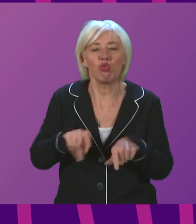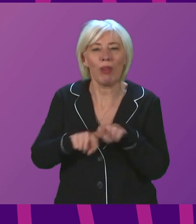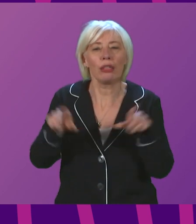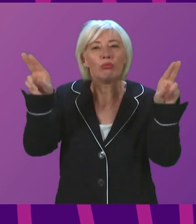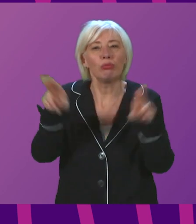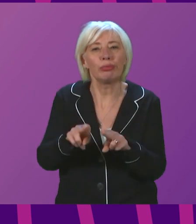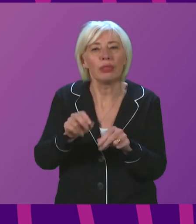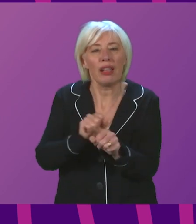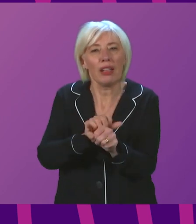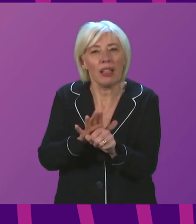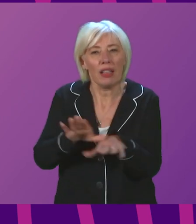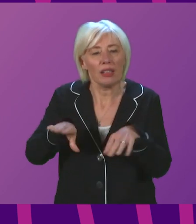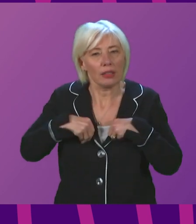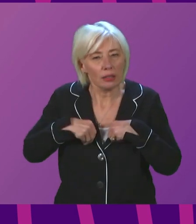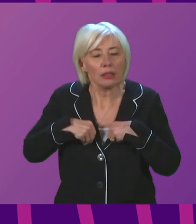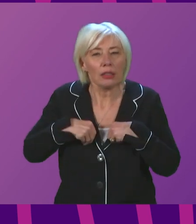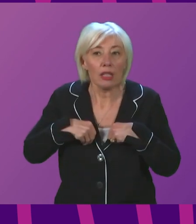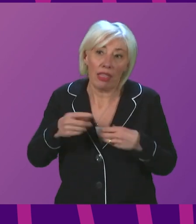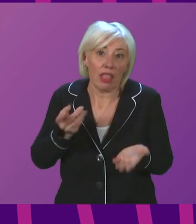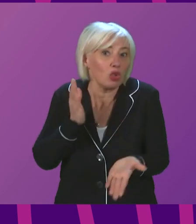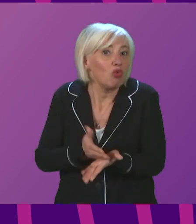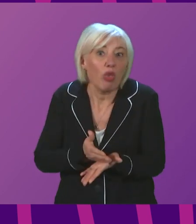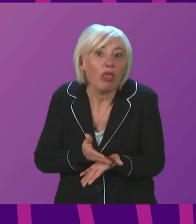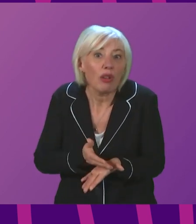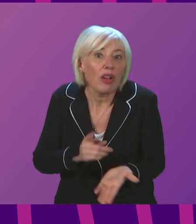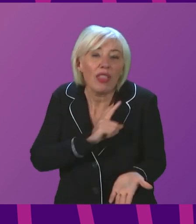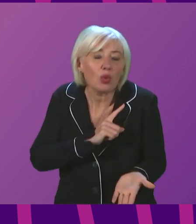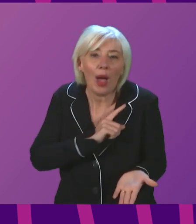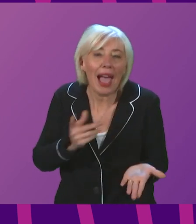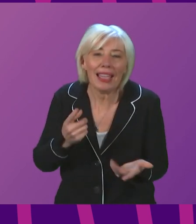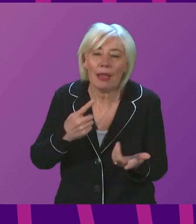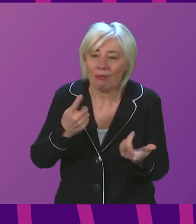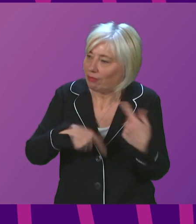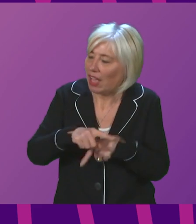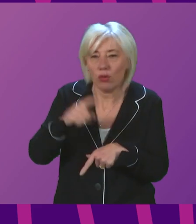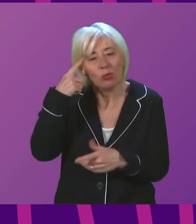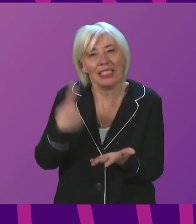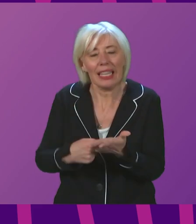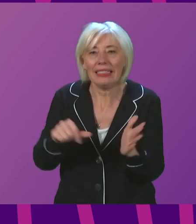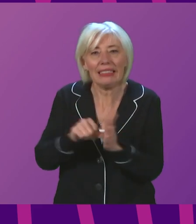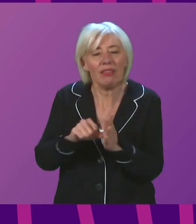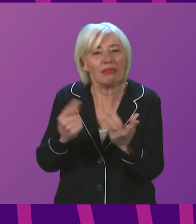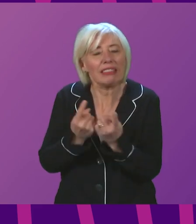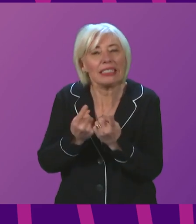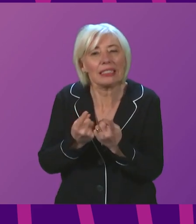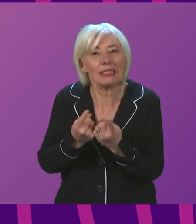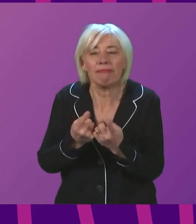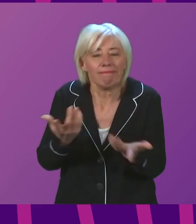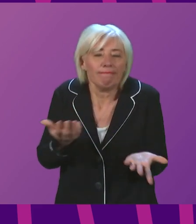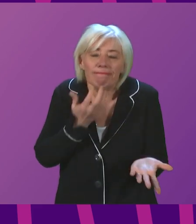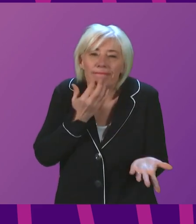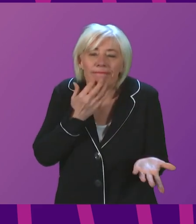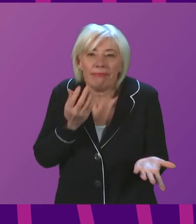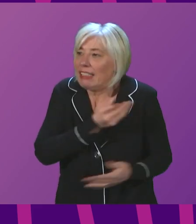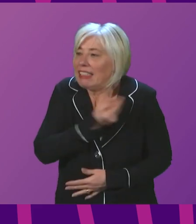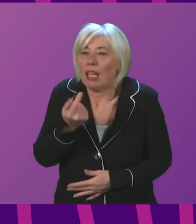And that is just an inescapable truth, which is why that leads to some of the difficult decisions that governments are again having to take. And some of